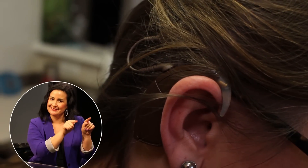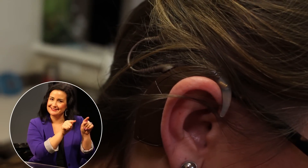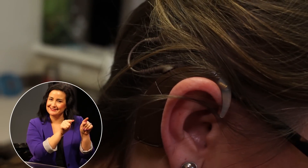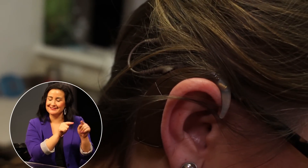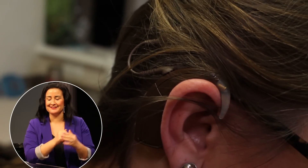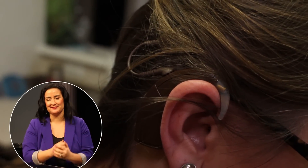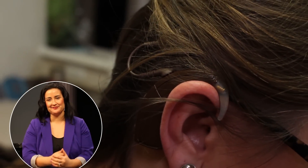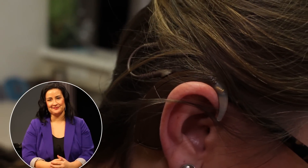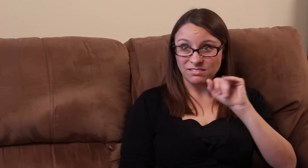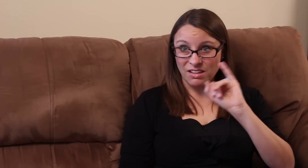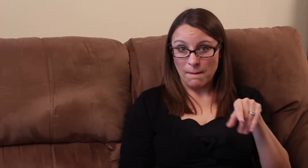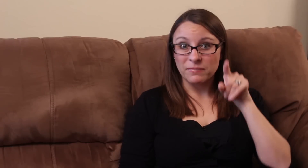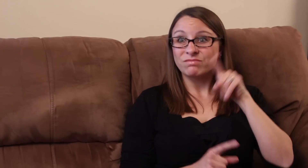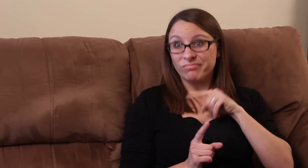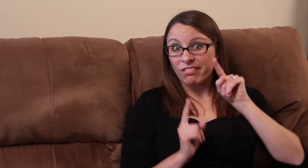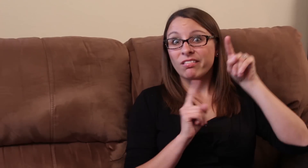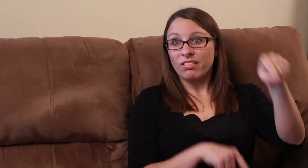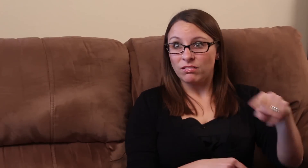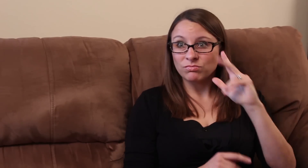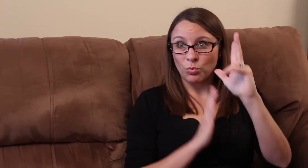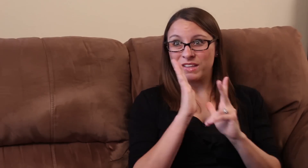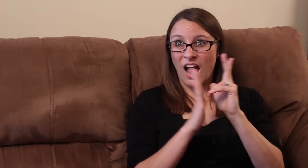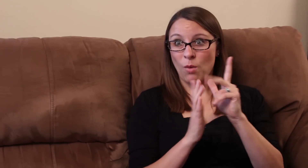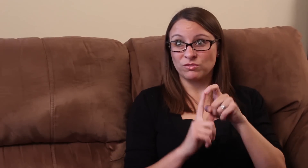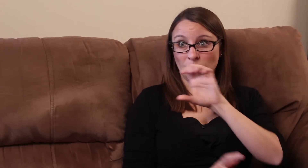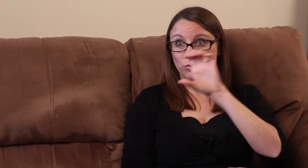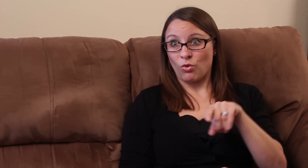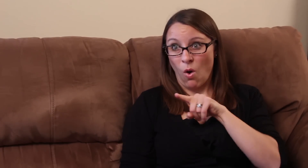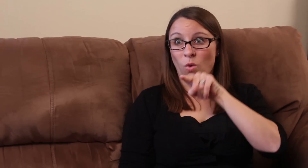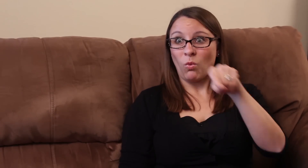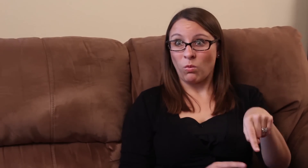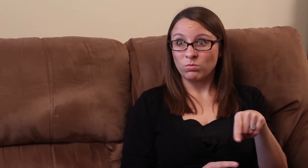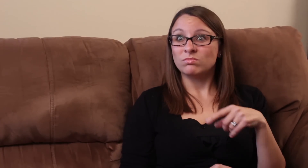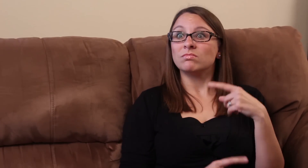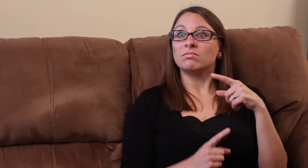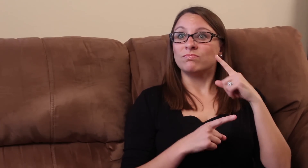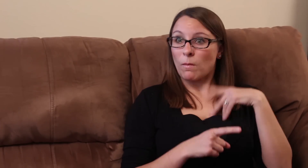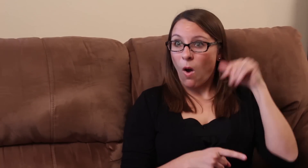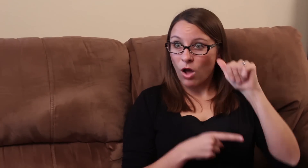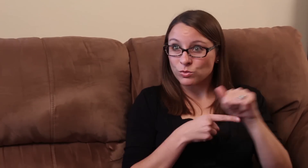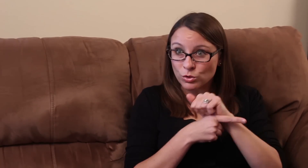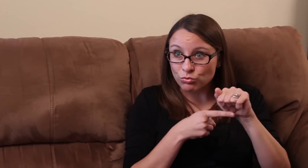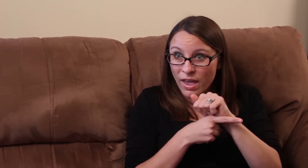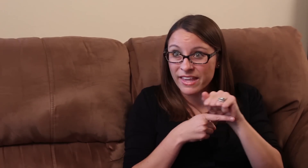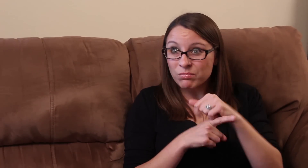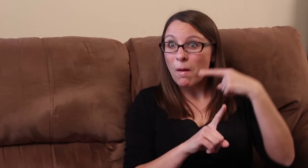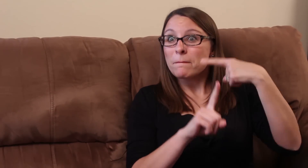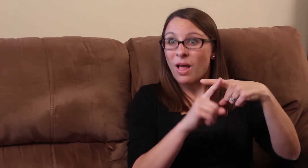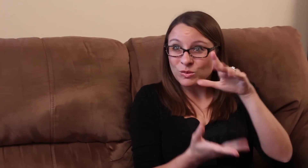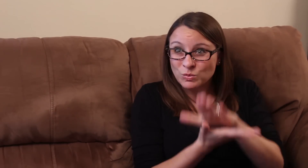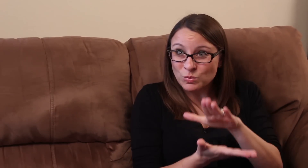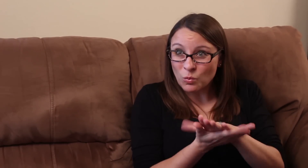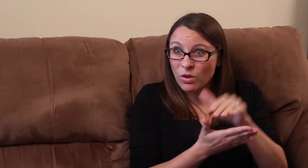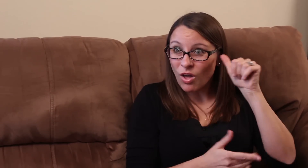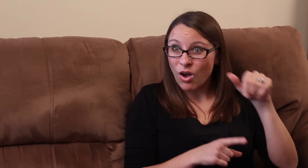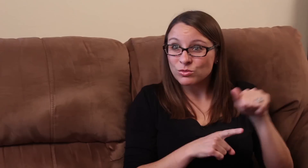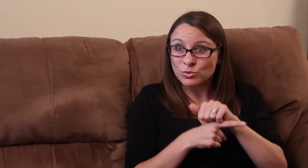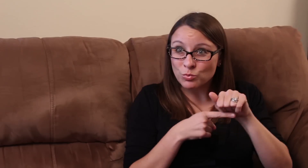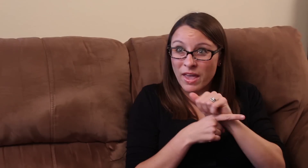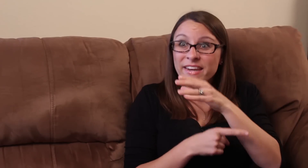now we had to drive three hours from Chicago to Indianapolis so I could go to my audiology training for school for